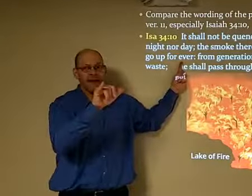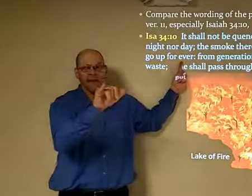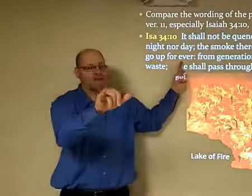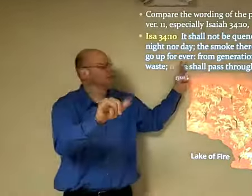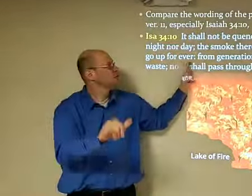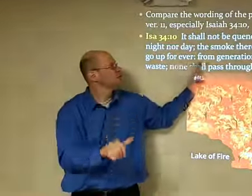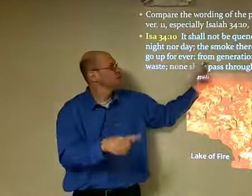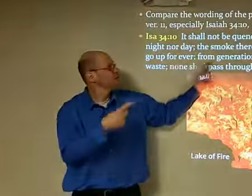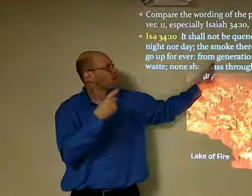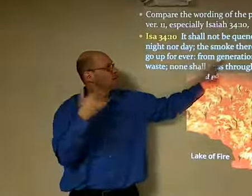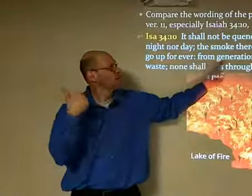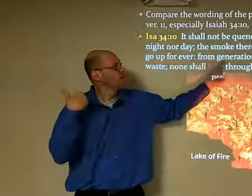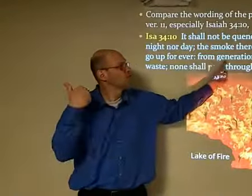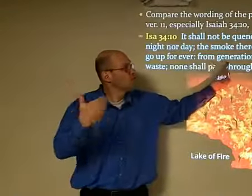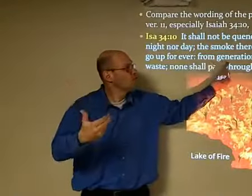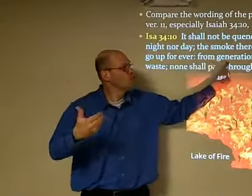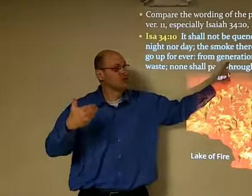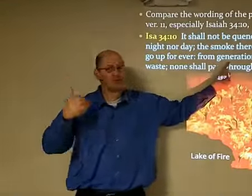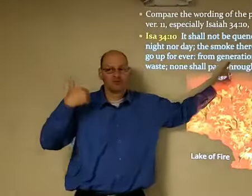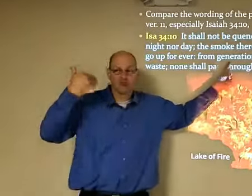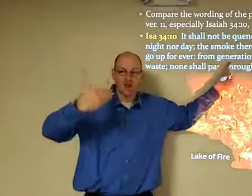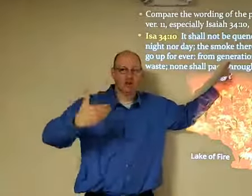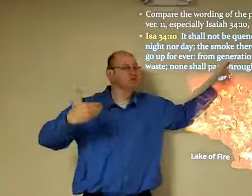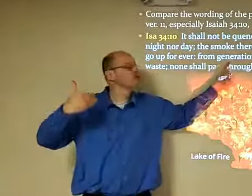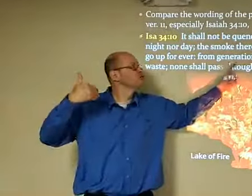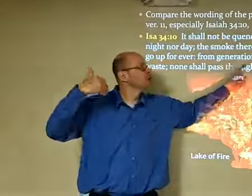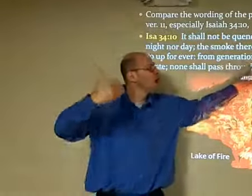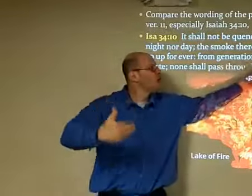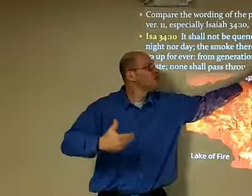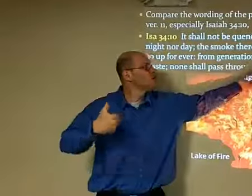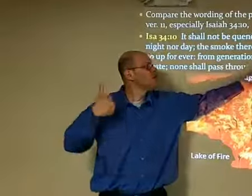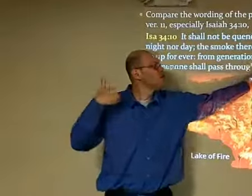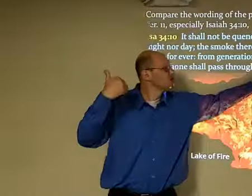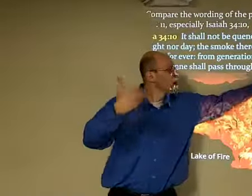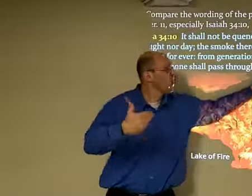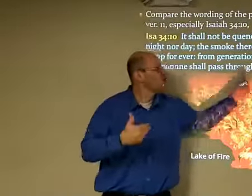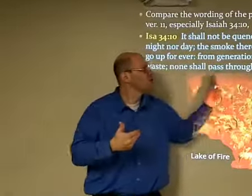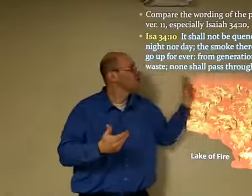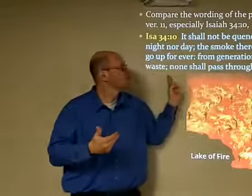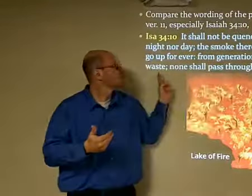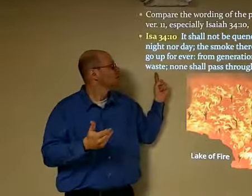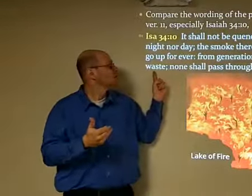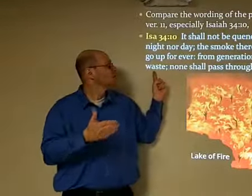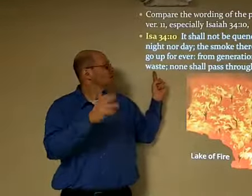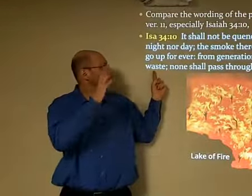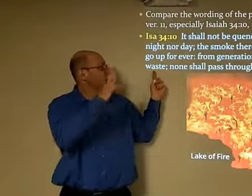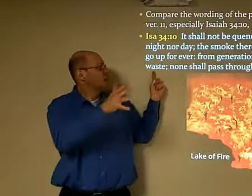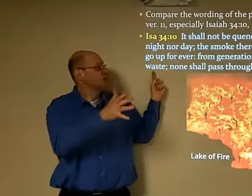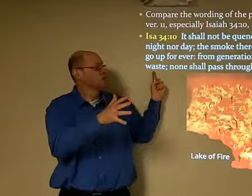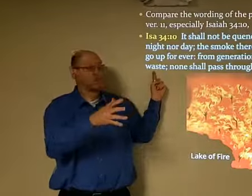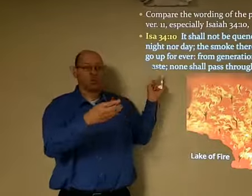go up forever from generation to generation. It shall lie waste.